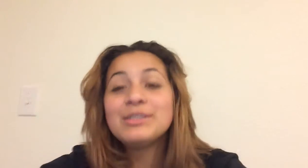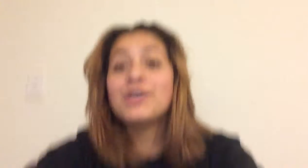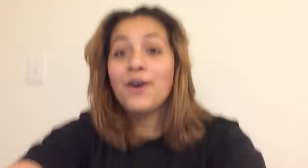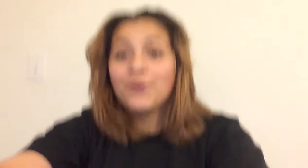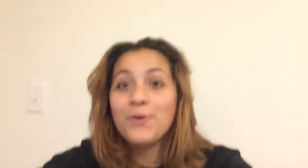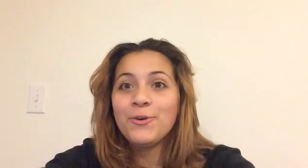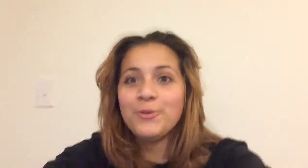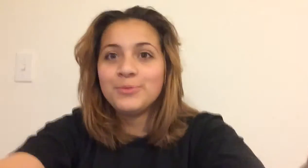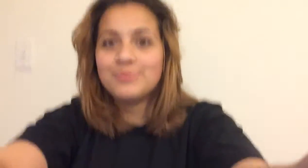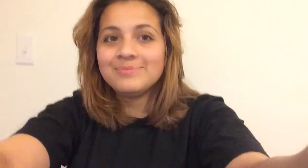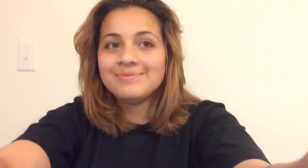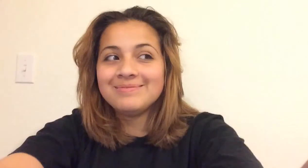I'm so...